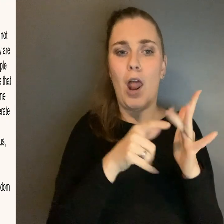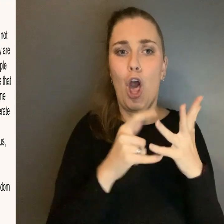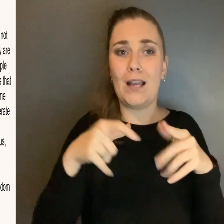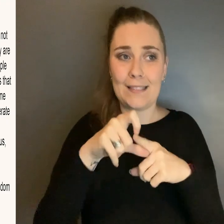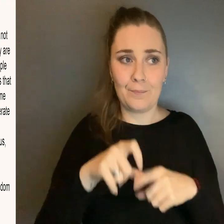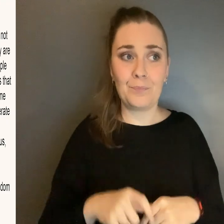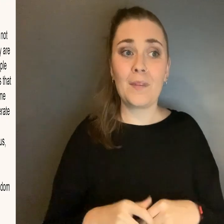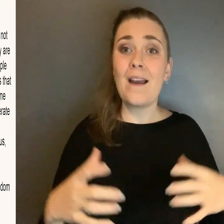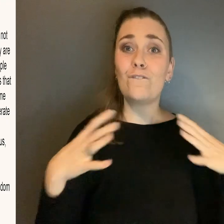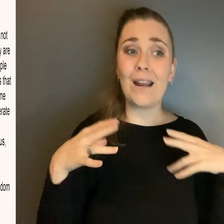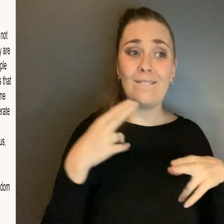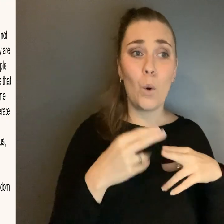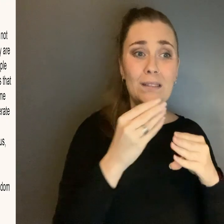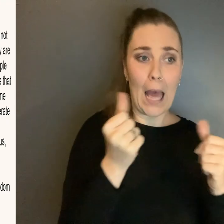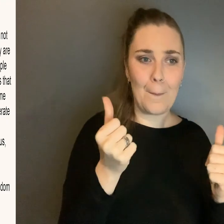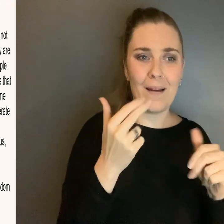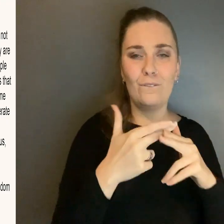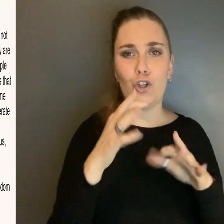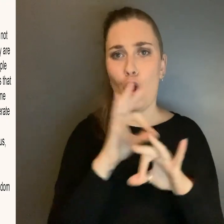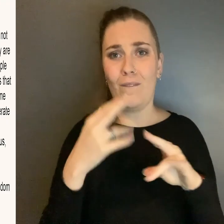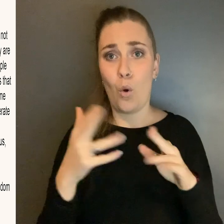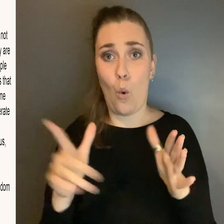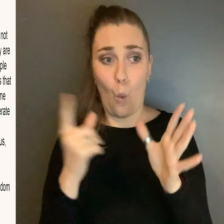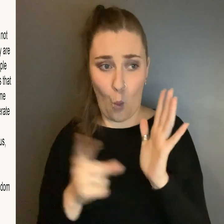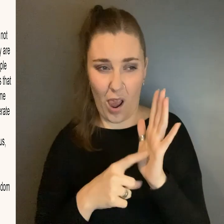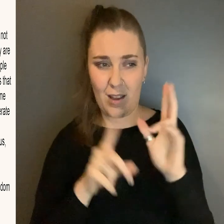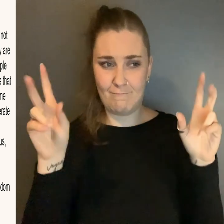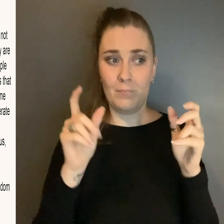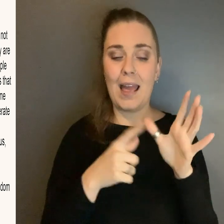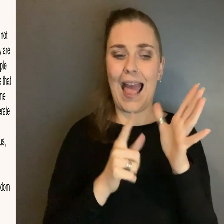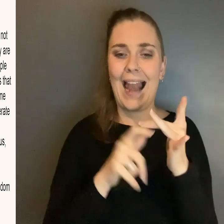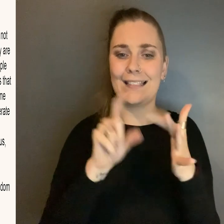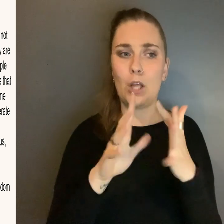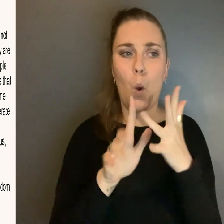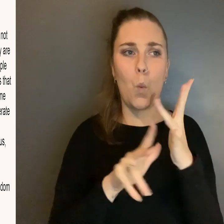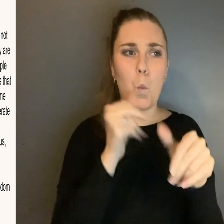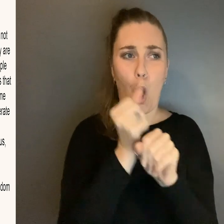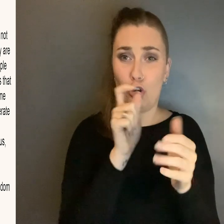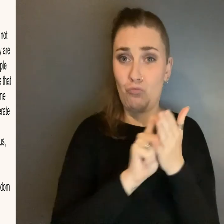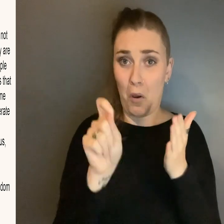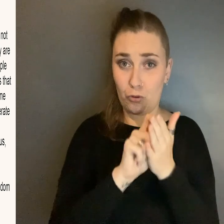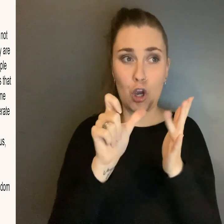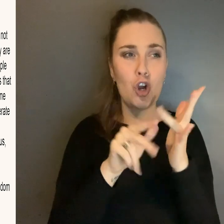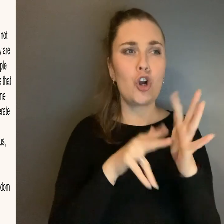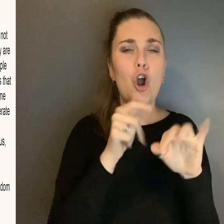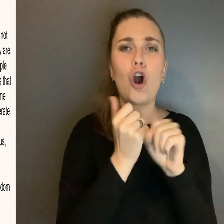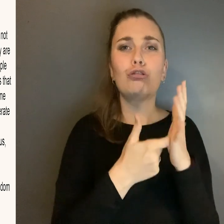is not freedom for all Disability activist Alice Wong wrote Congregant care settings do not ensure